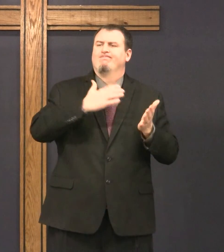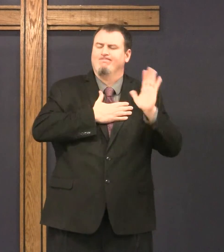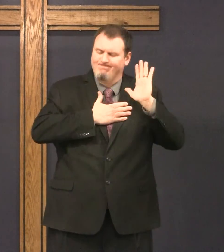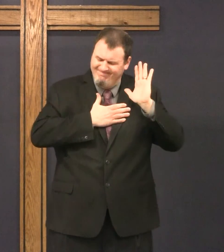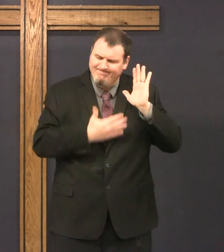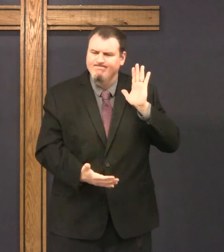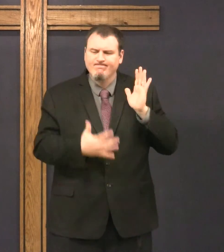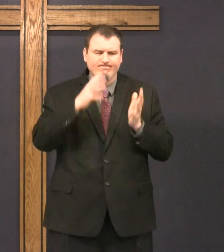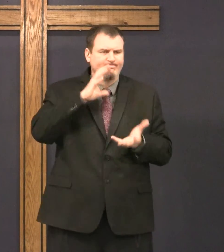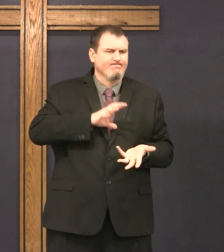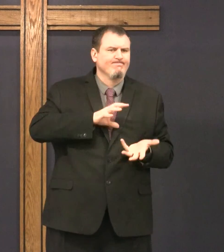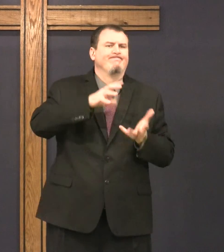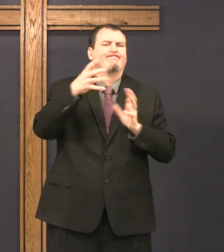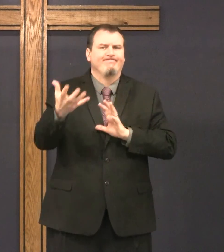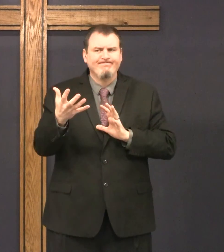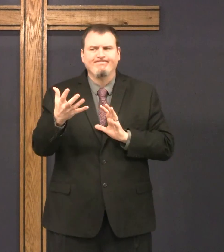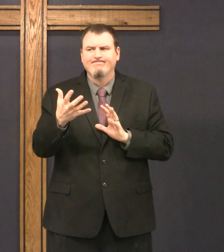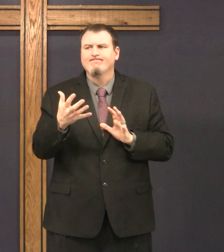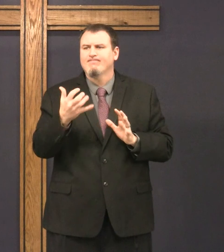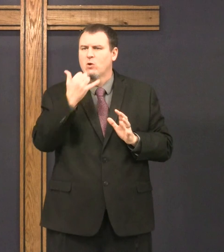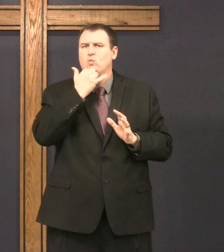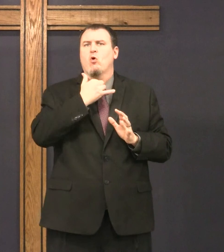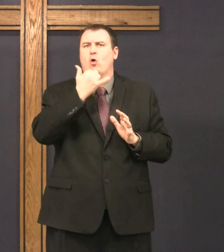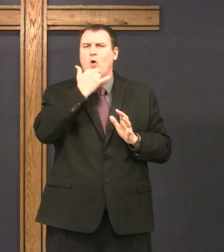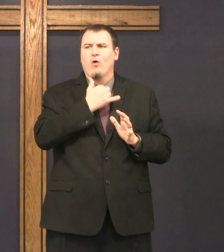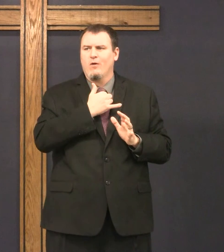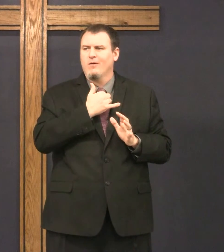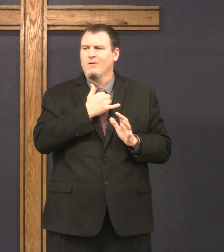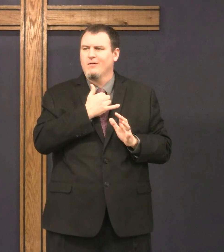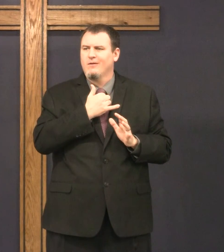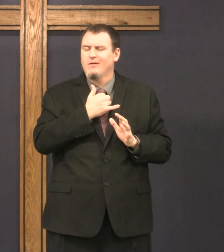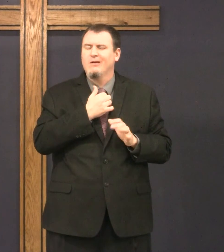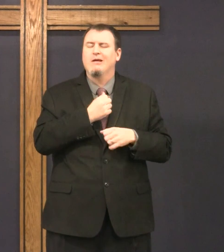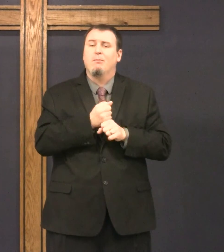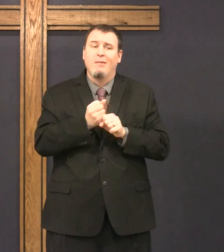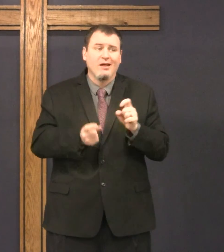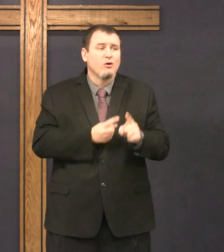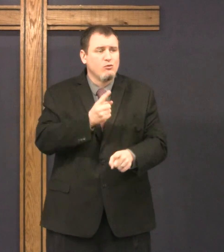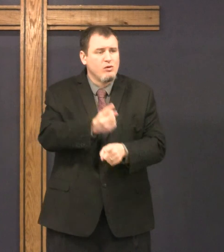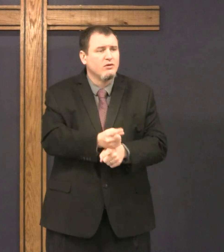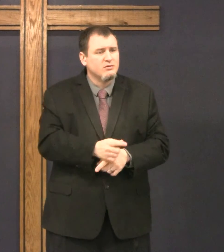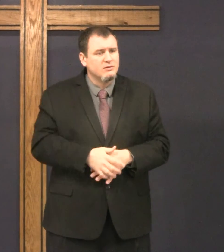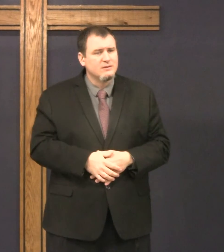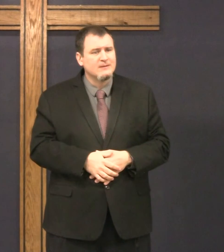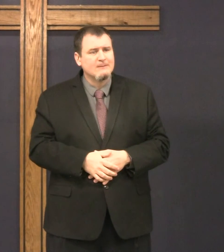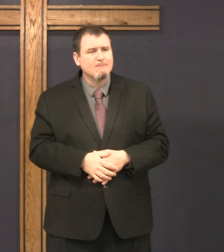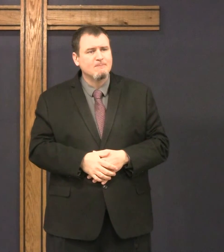recognize your mistakes and you did it in your wrongs and make things right.